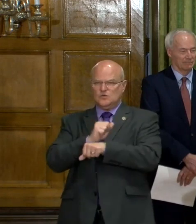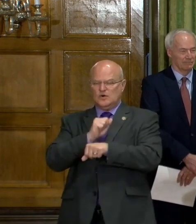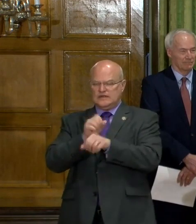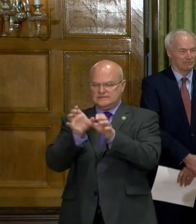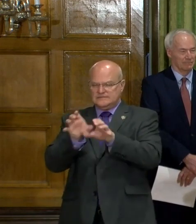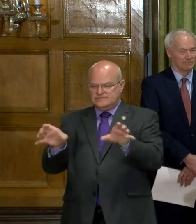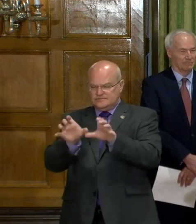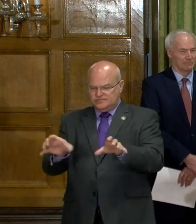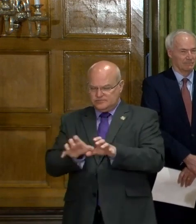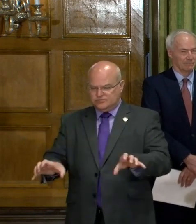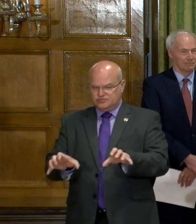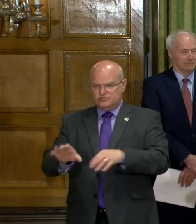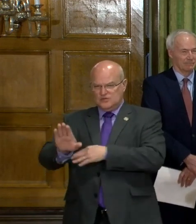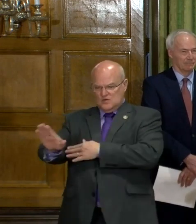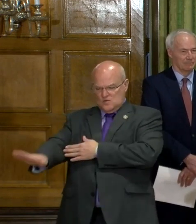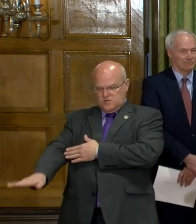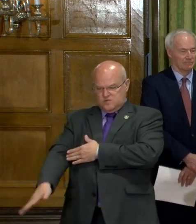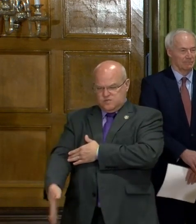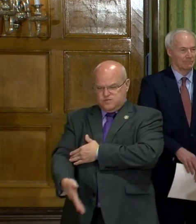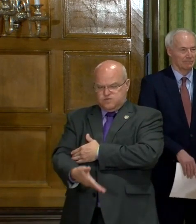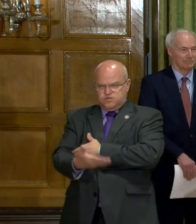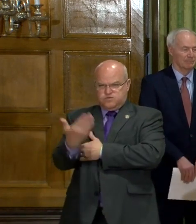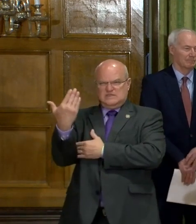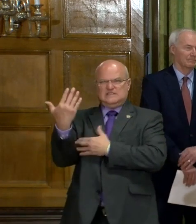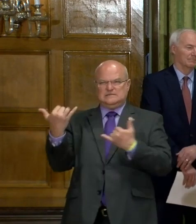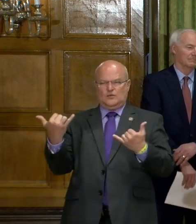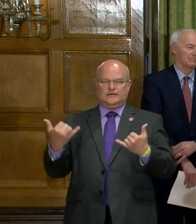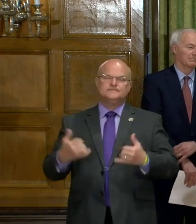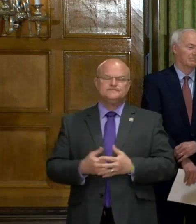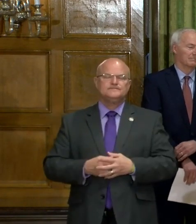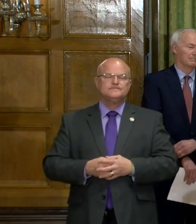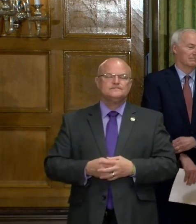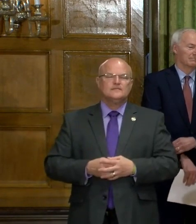out really late into the night and early this morning.